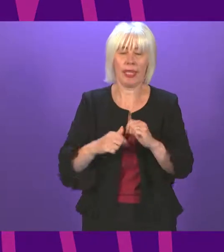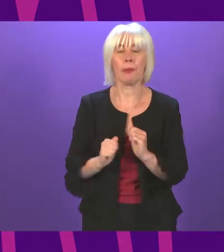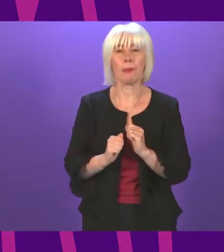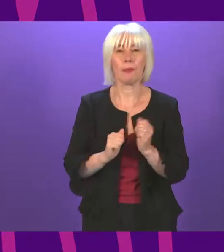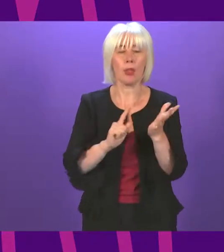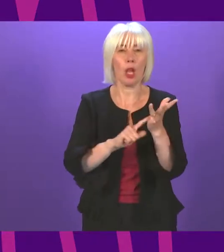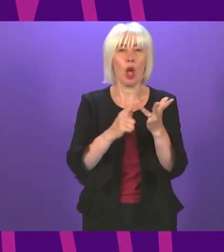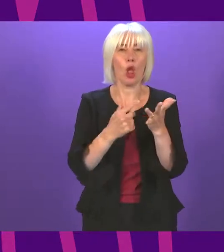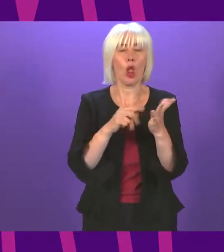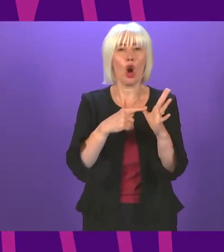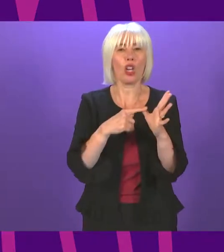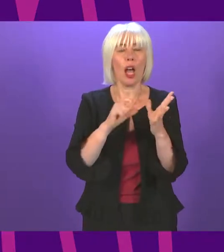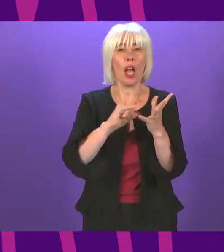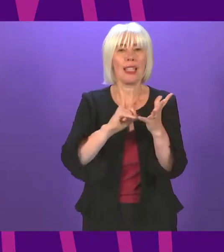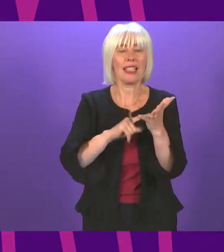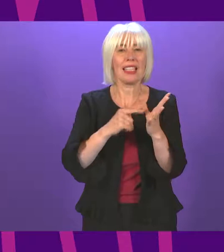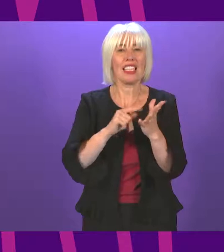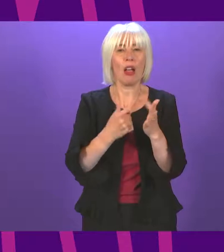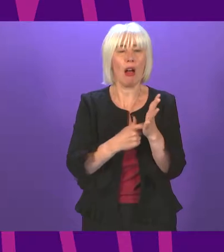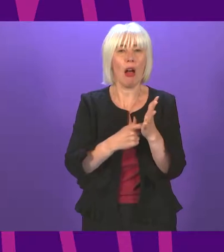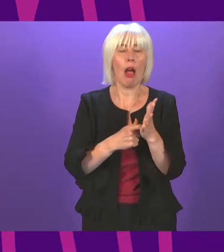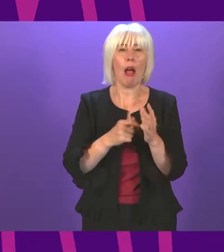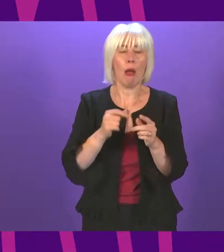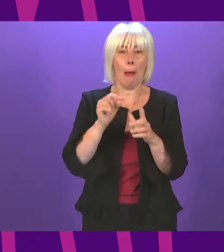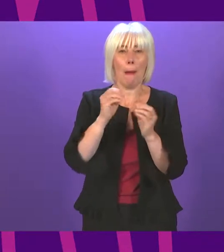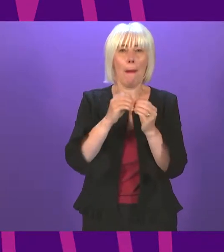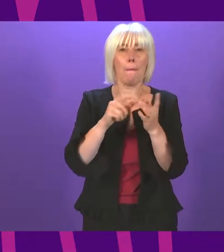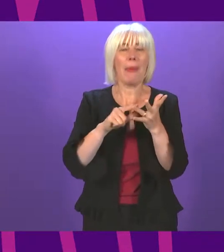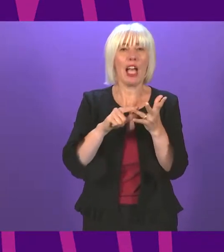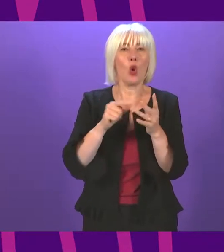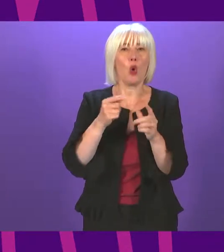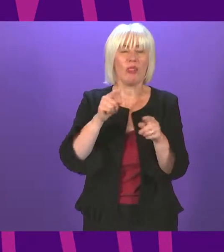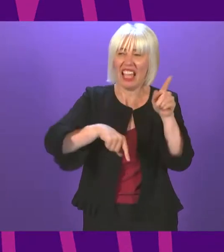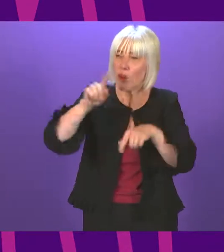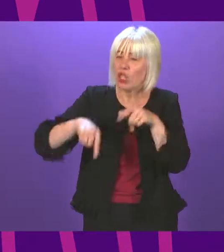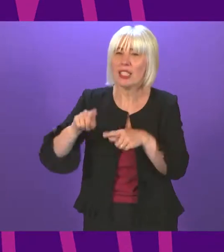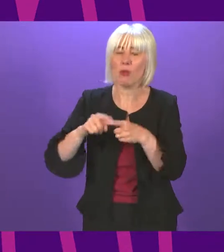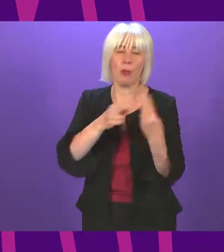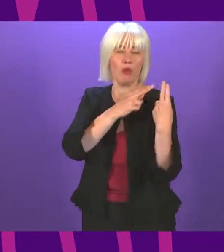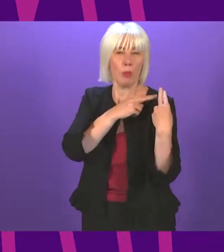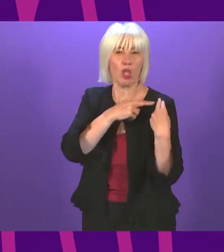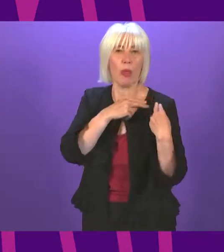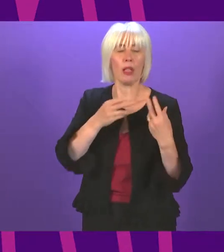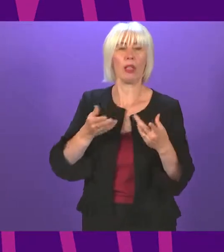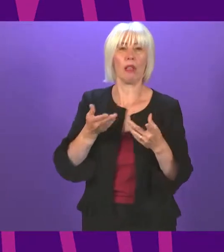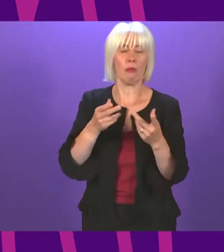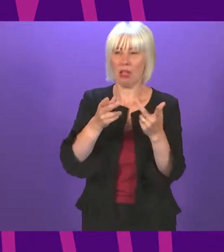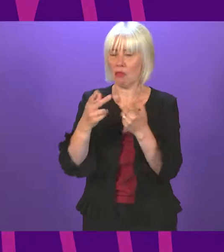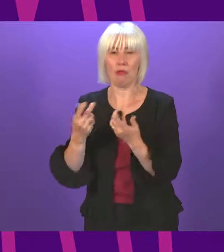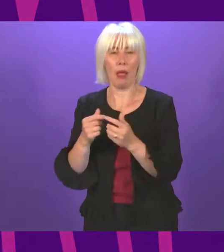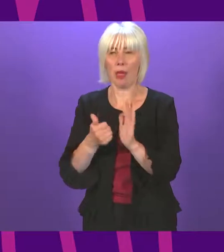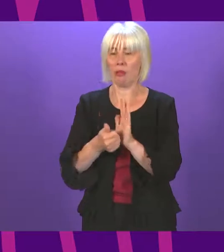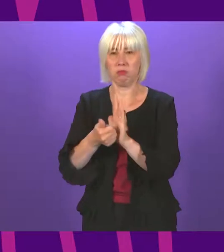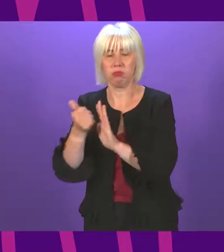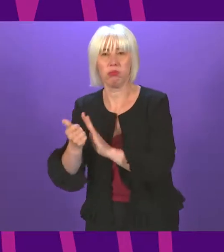Minister for Green Skills, Circular Economy and Biodiversity. Amongst her responsibilities, Lorna will be tasked with driving a